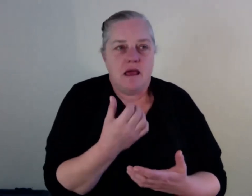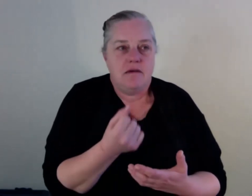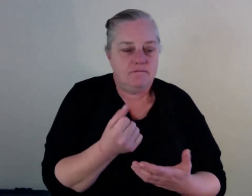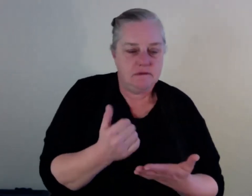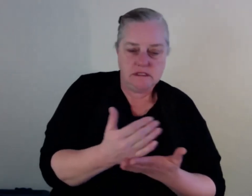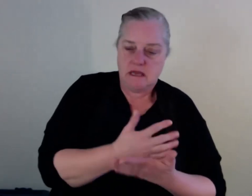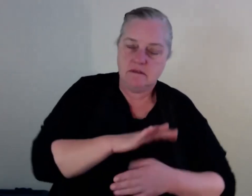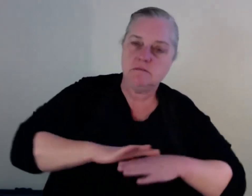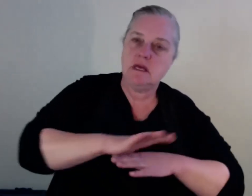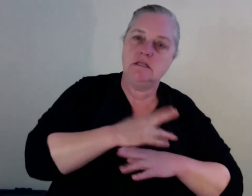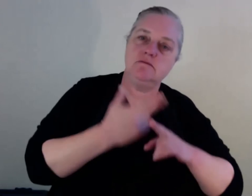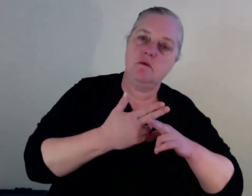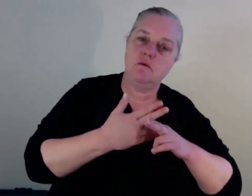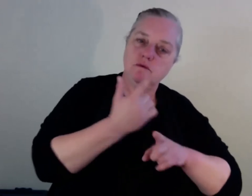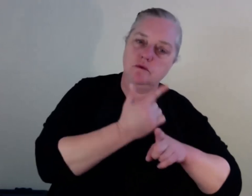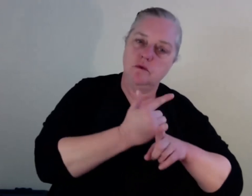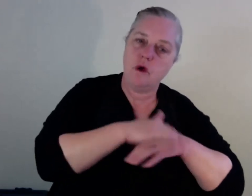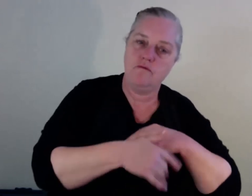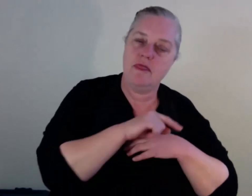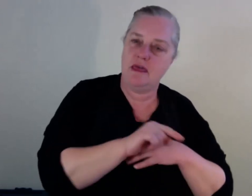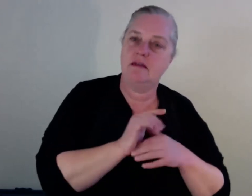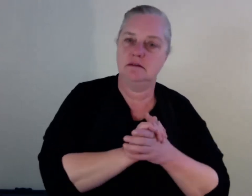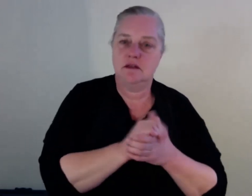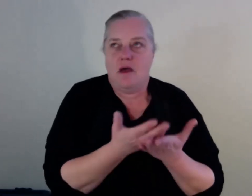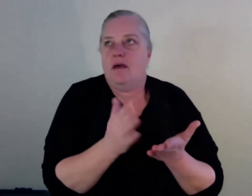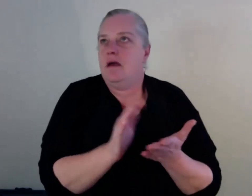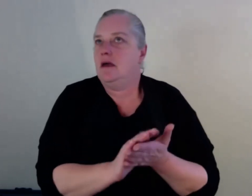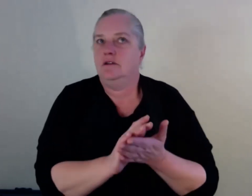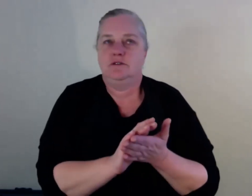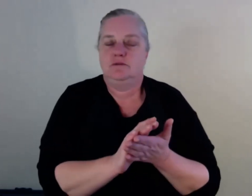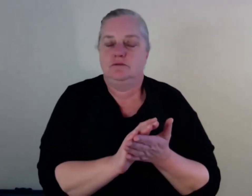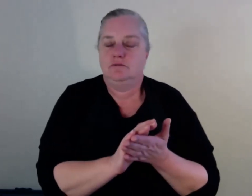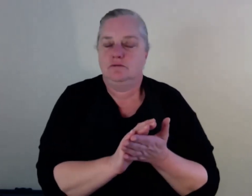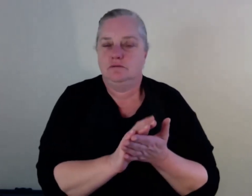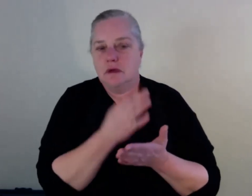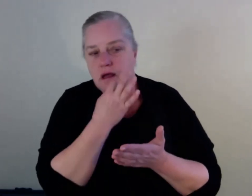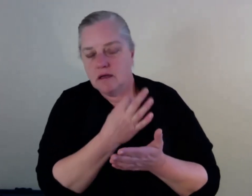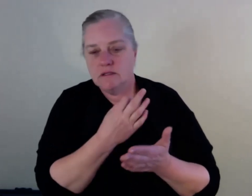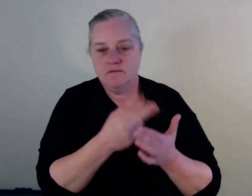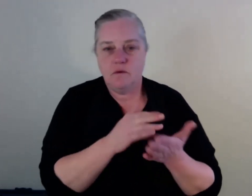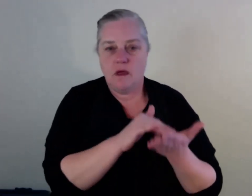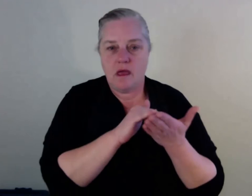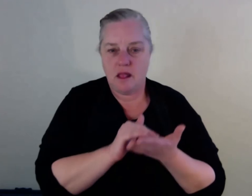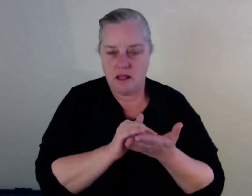how does one seek support in something that they're trying to identify in themselves when they don't really have the dialogue or the